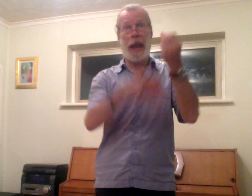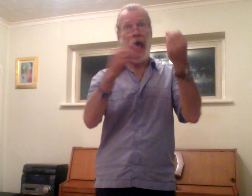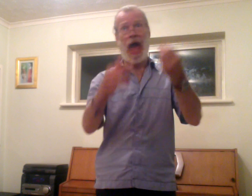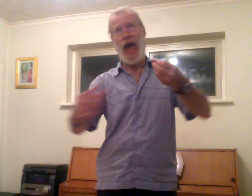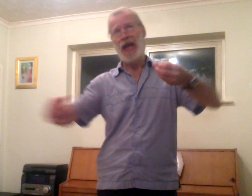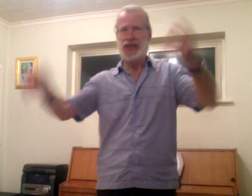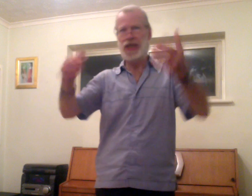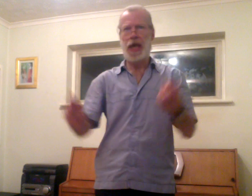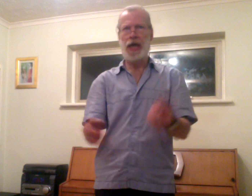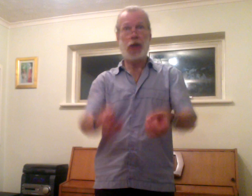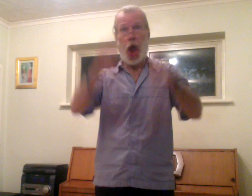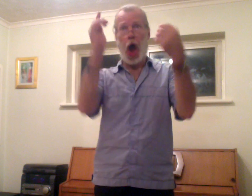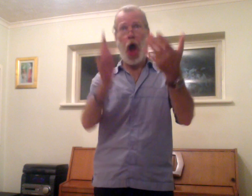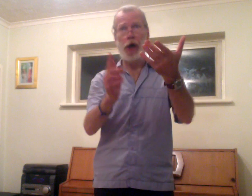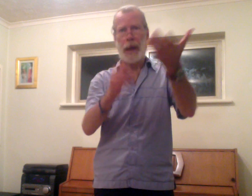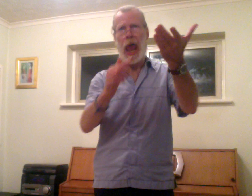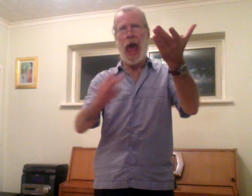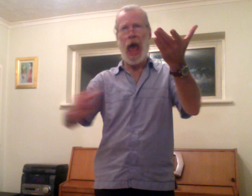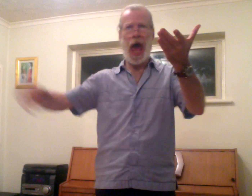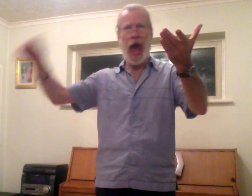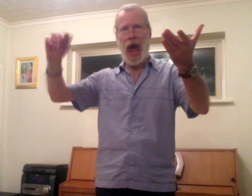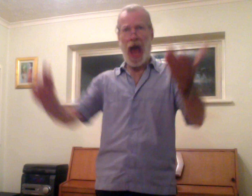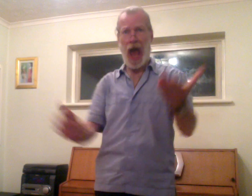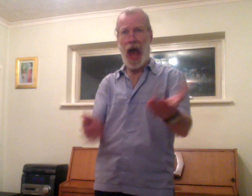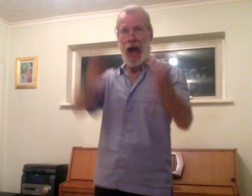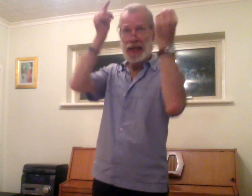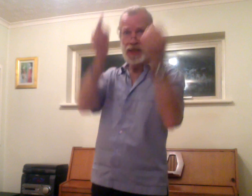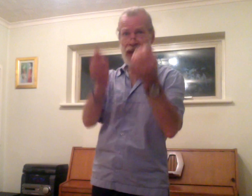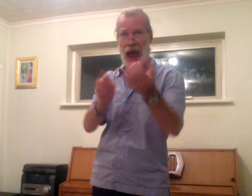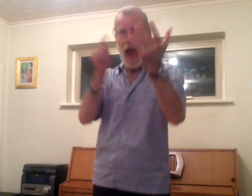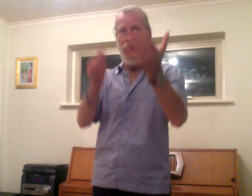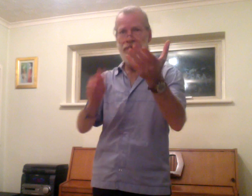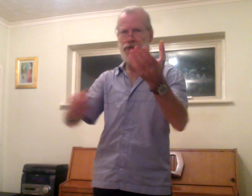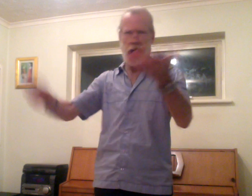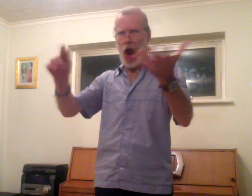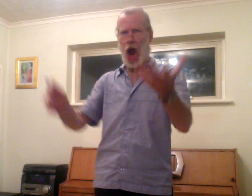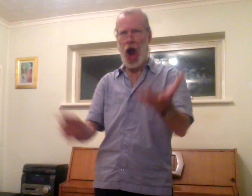bless, God bless Have you come?